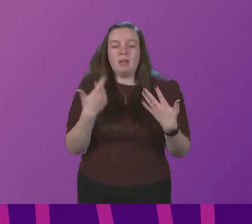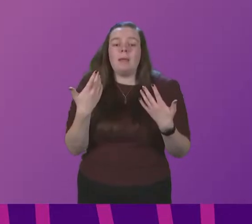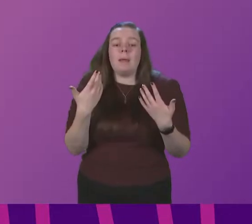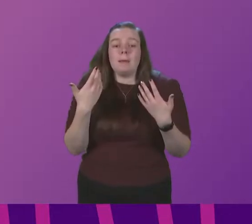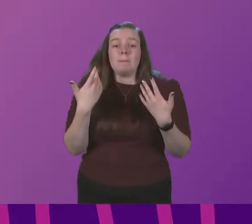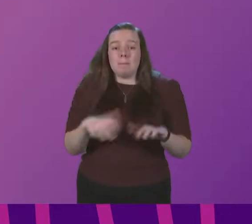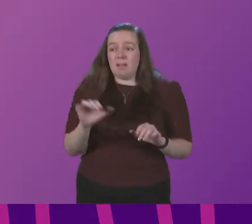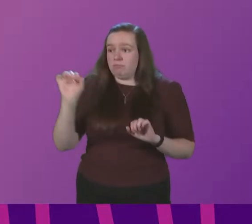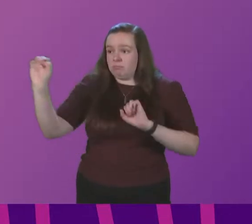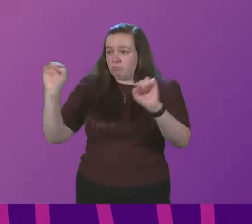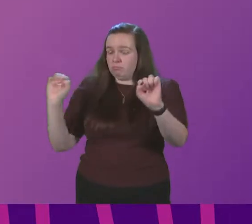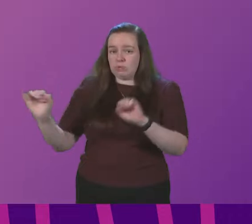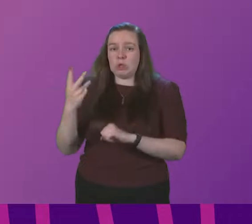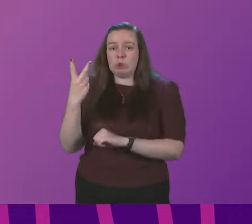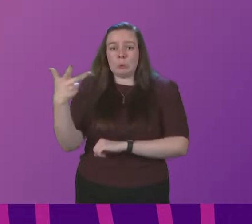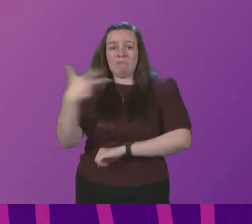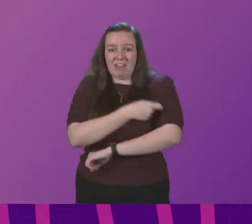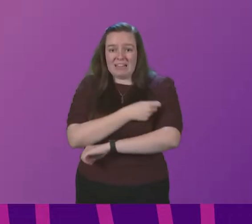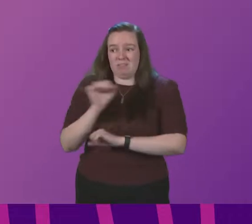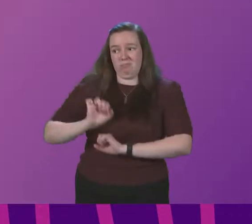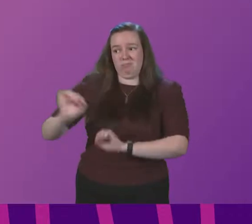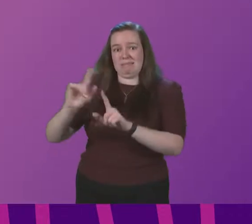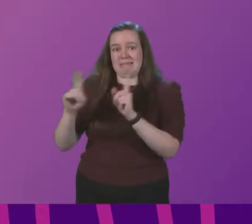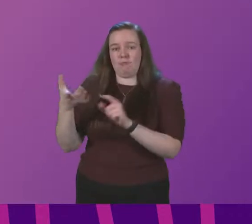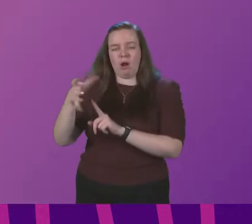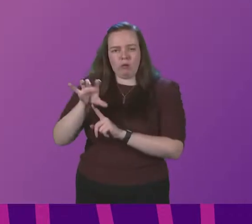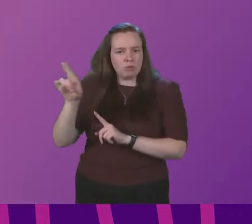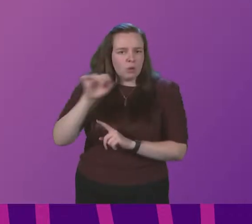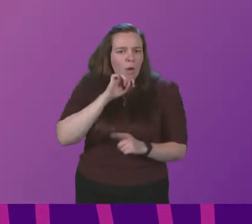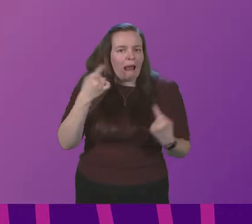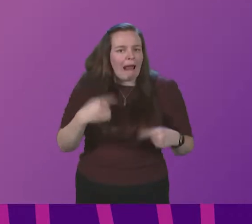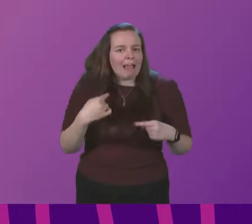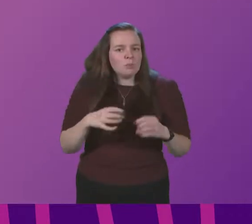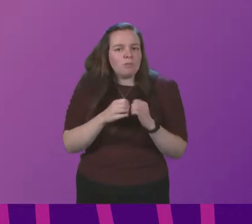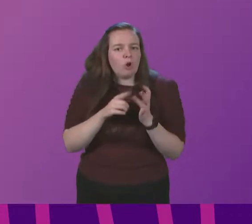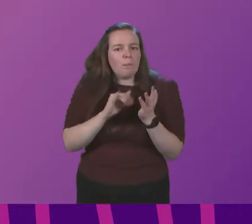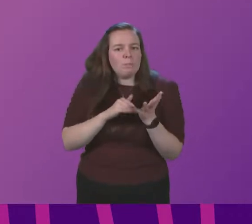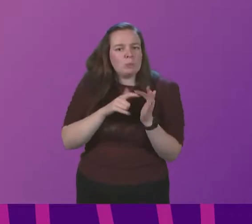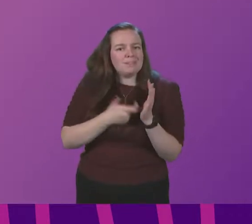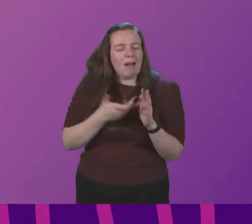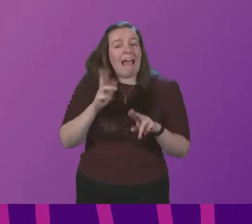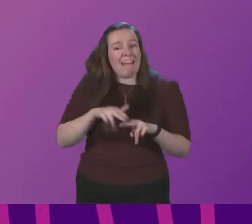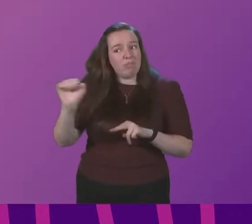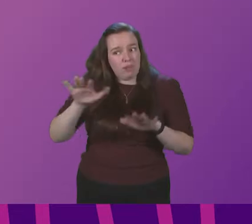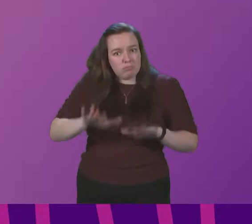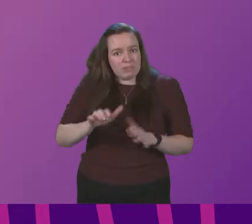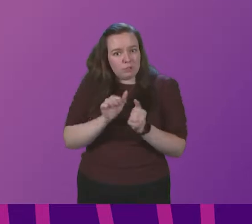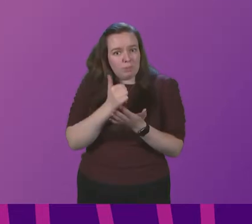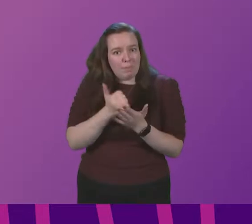countries two vaccinations will they be eligible for the booster if they are British passport holders